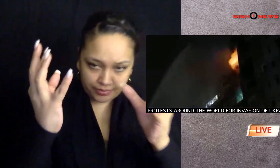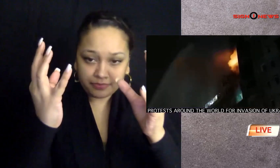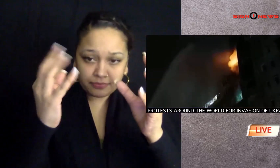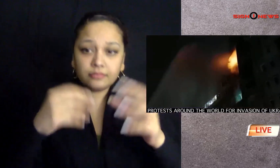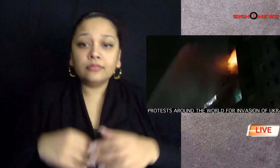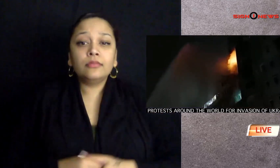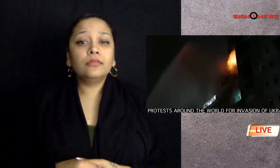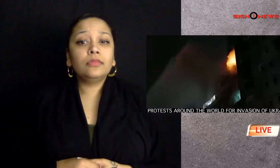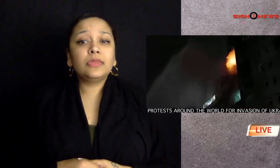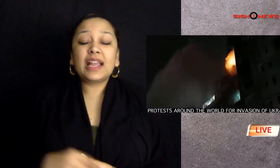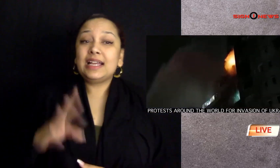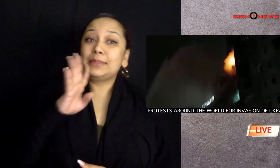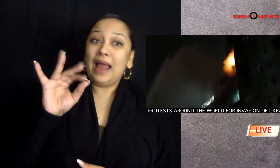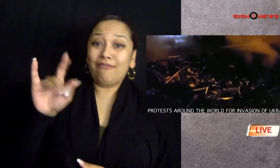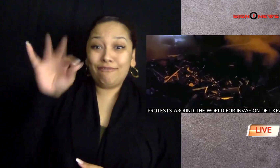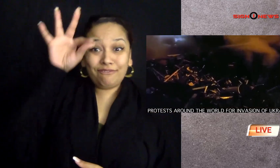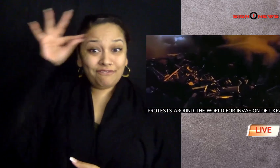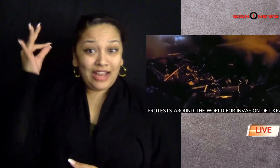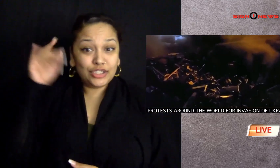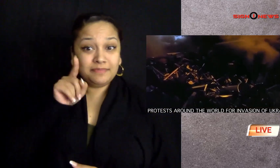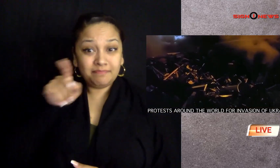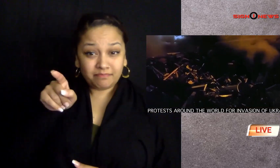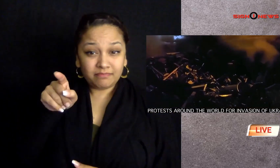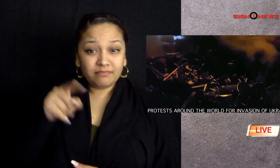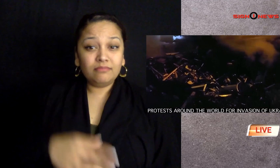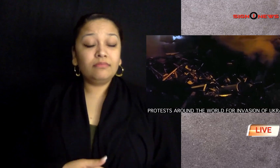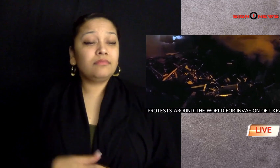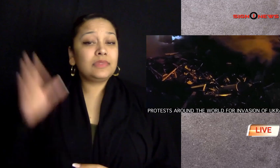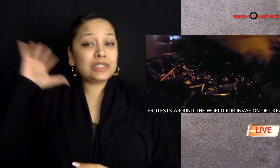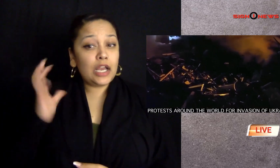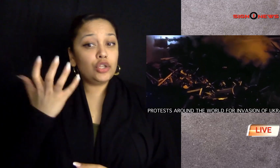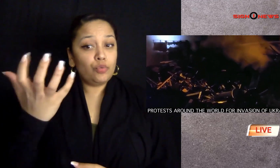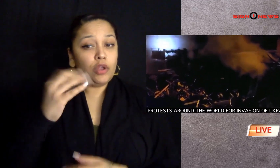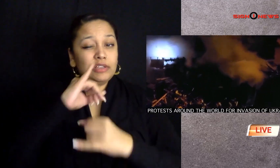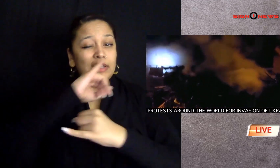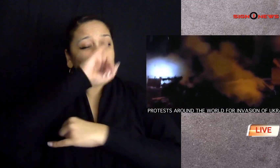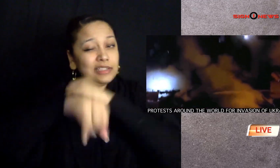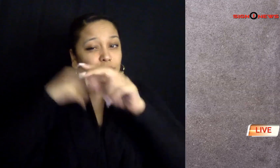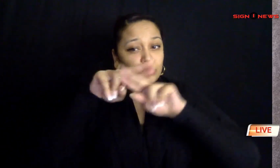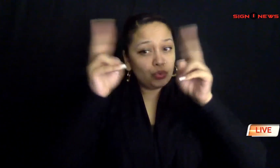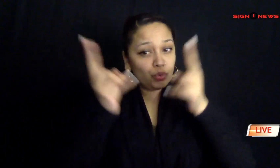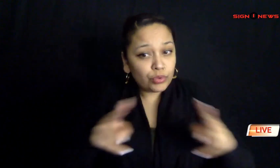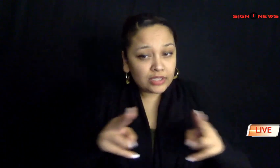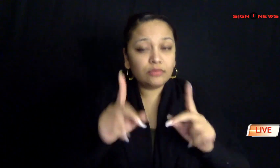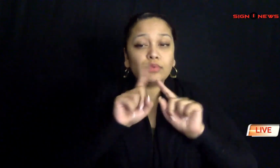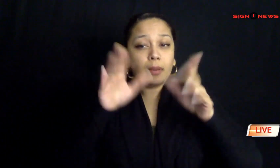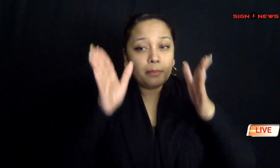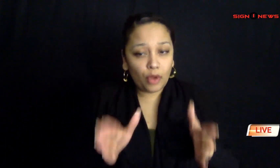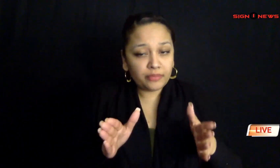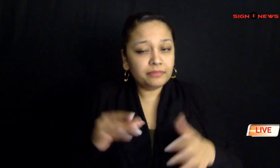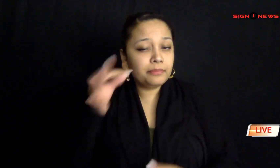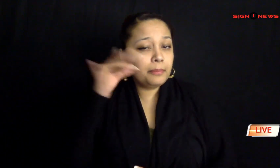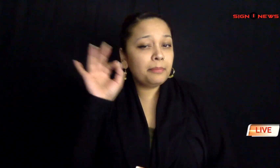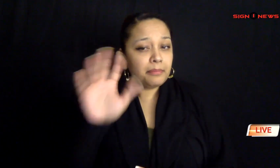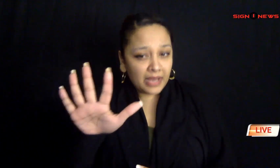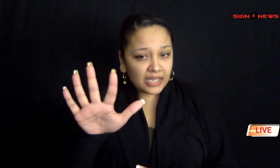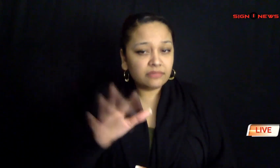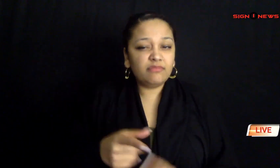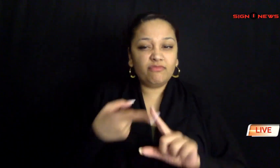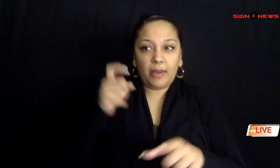speaking of France sign one news international anchor Vanessa